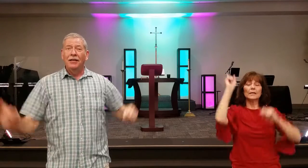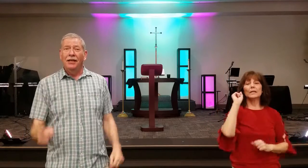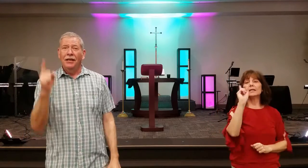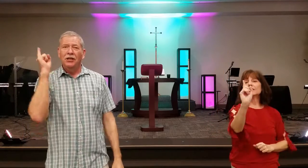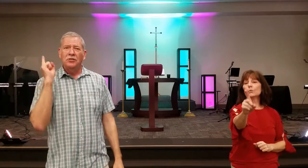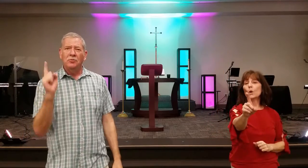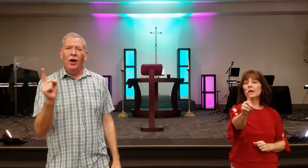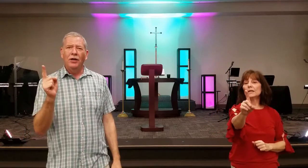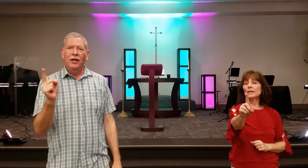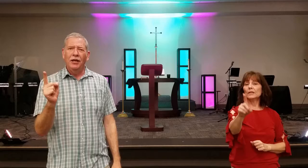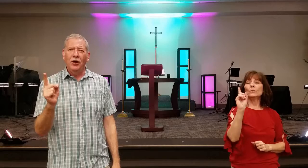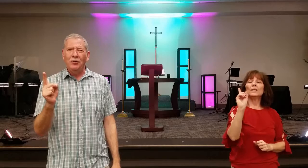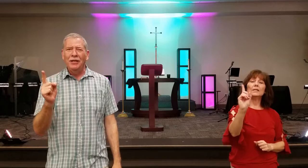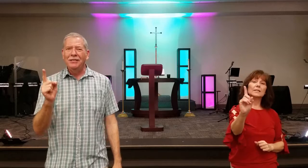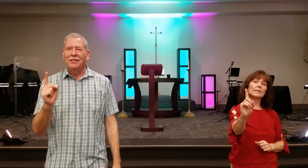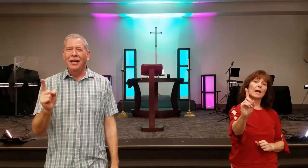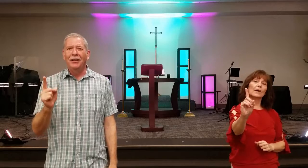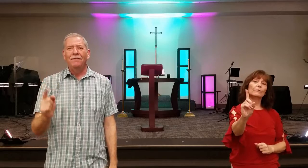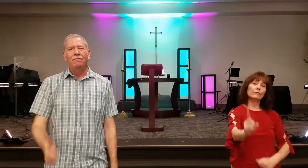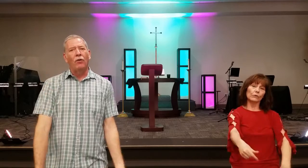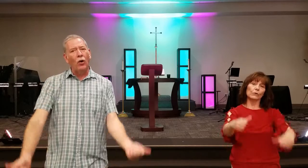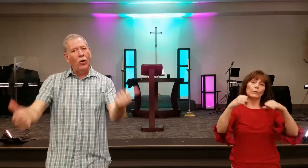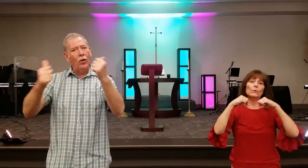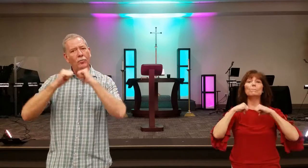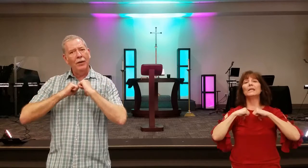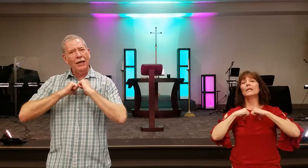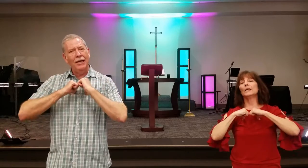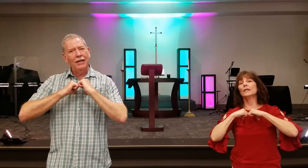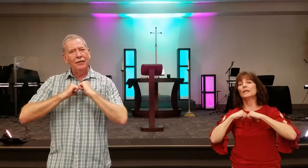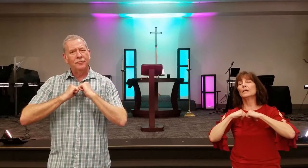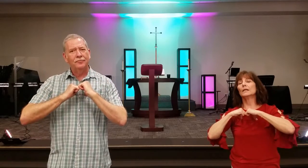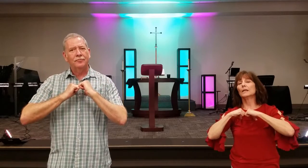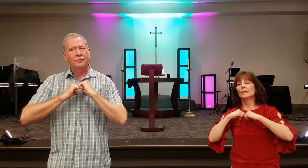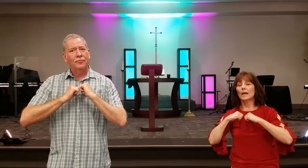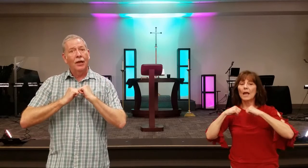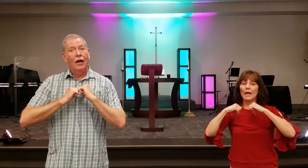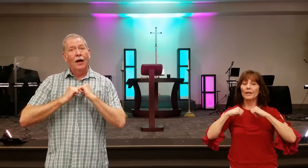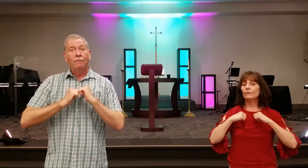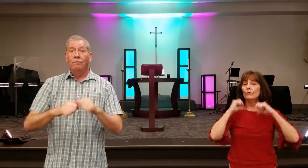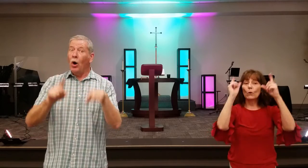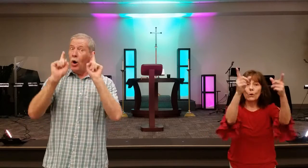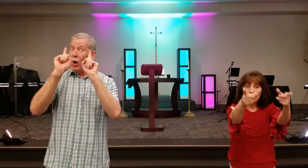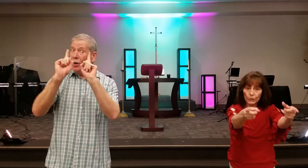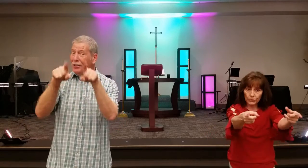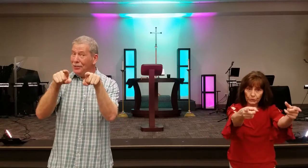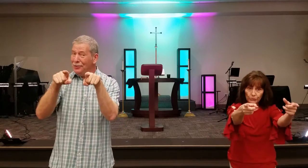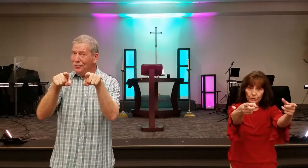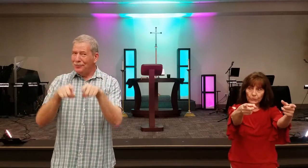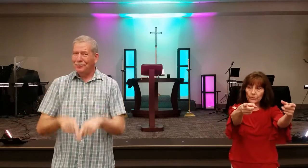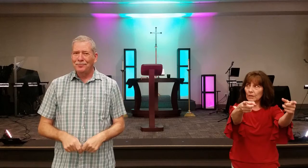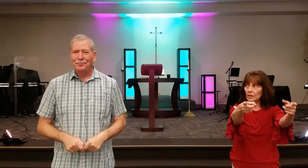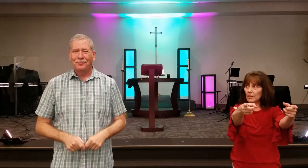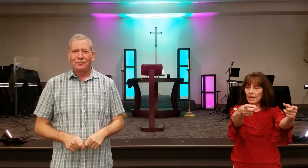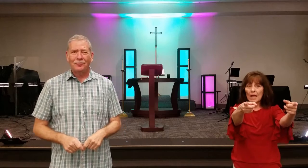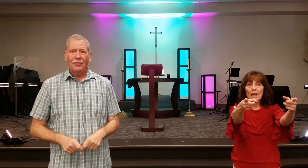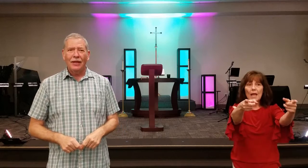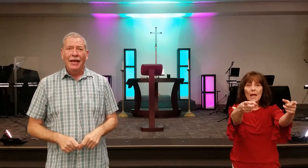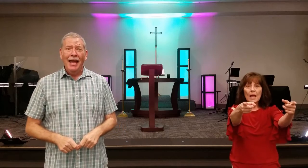Son His one and only Son For me And for you